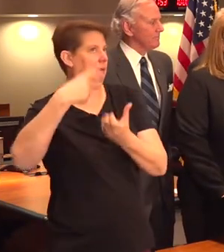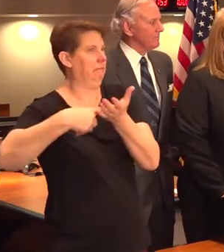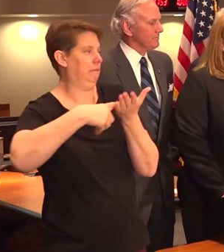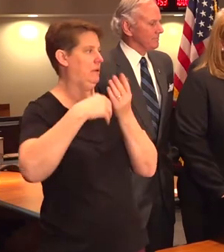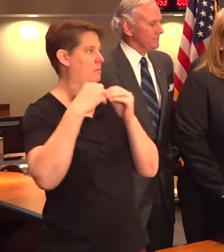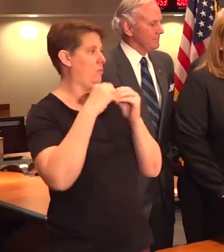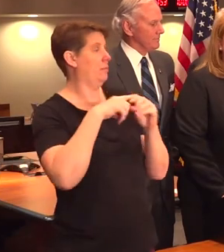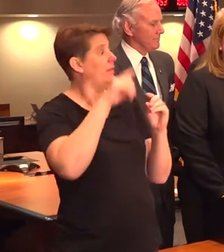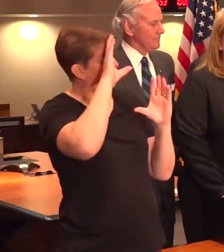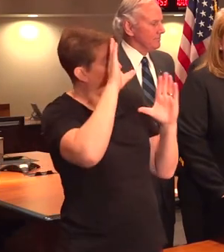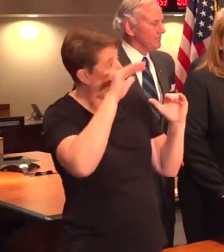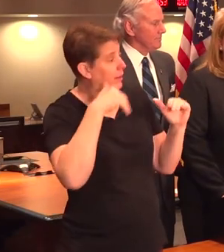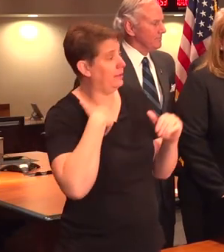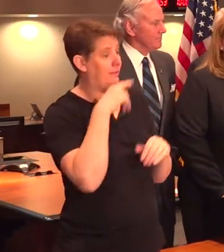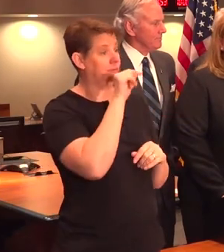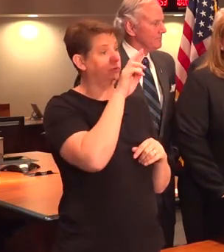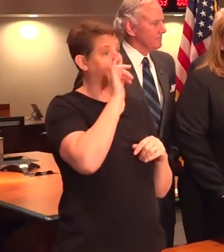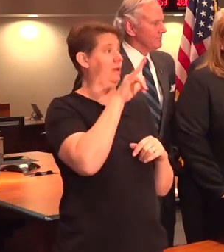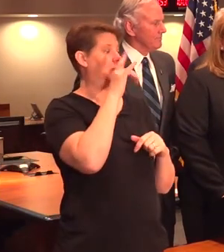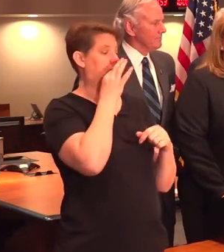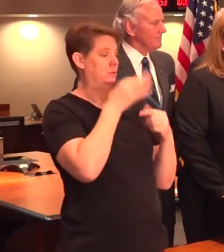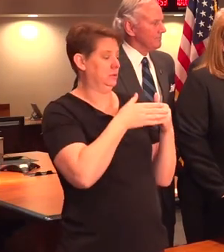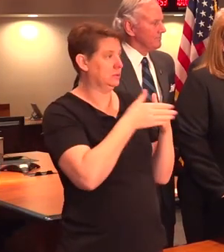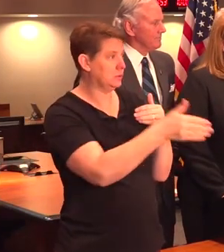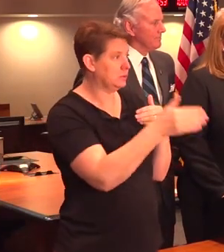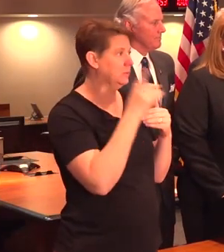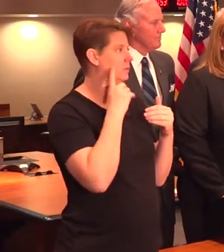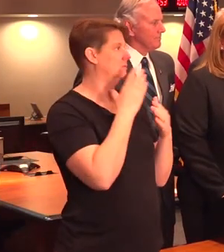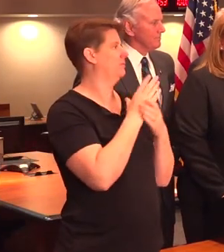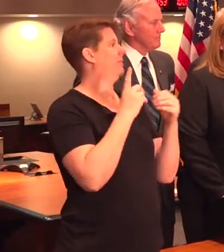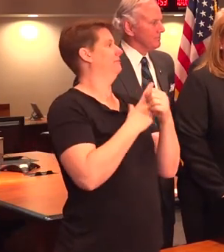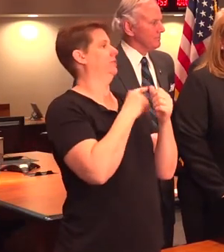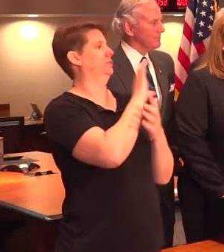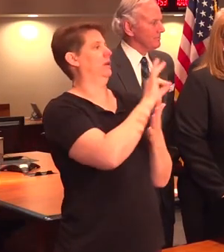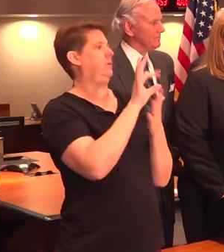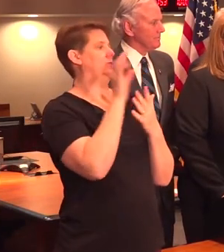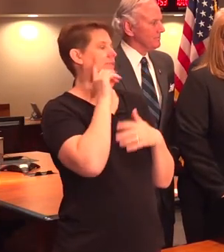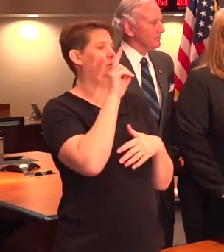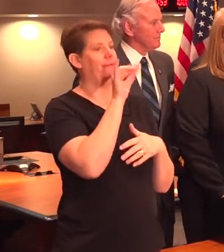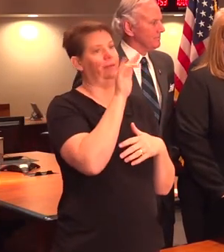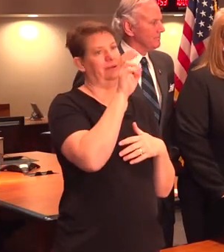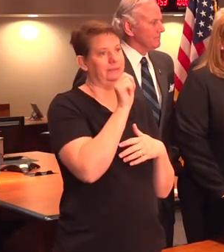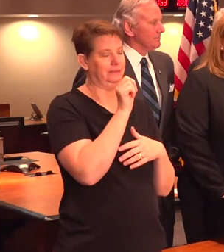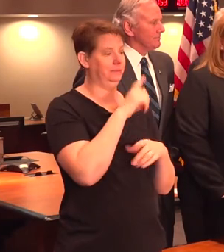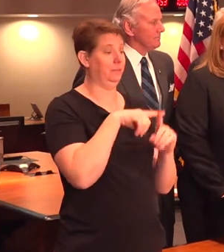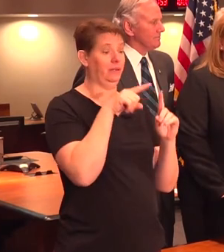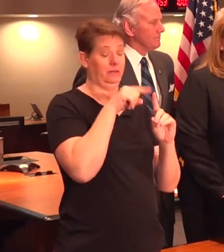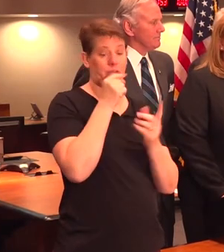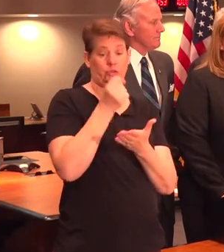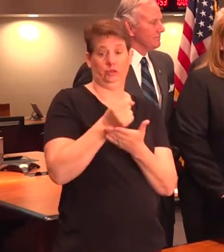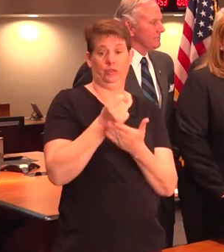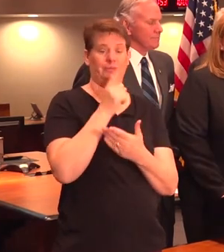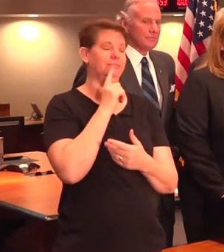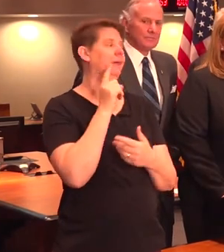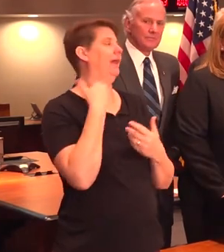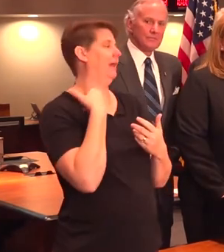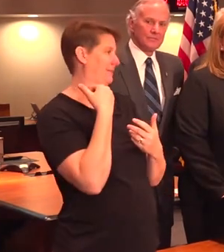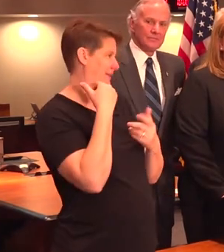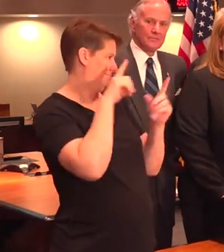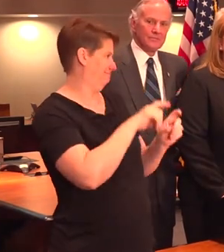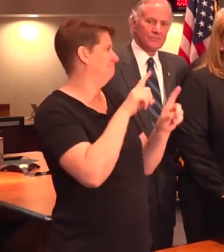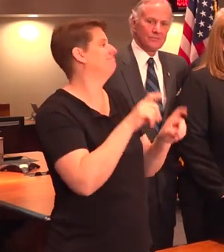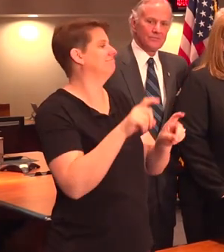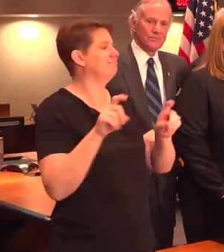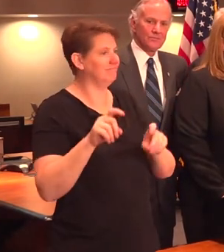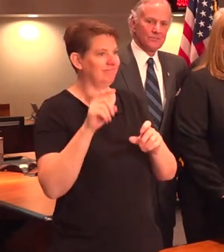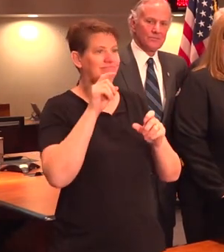hoping to begin trials in the coming months of some of the first options for vaccines. Regarding treatments, are clinical trials going on